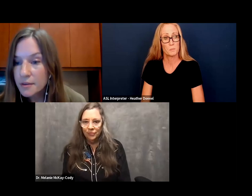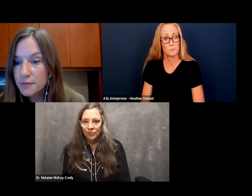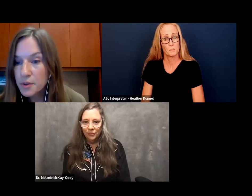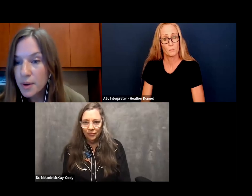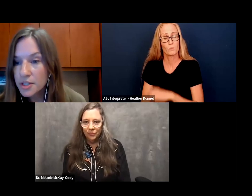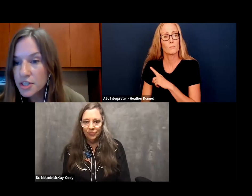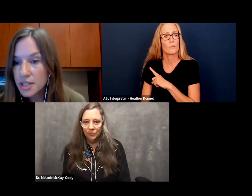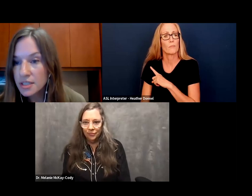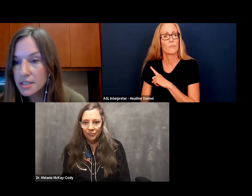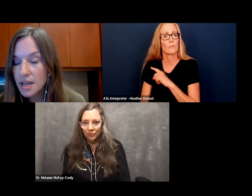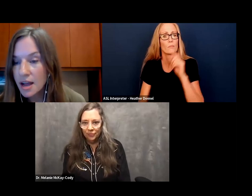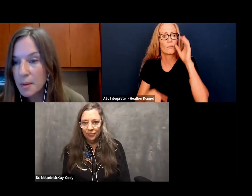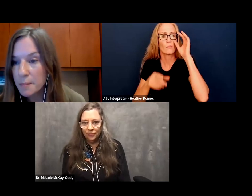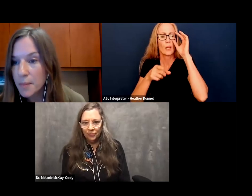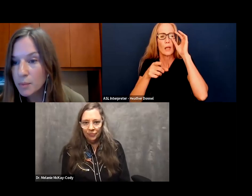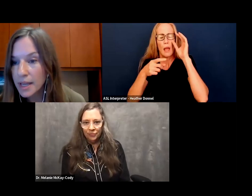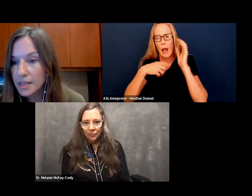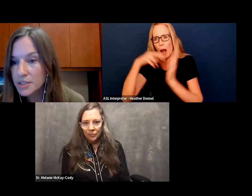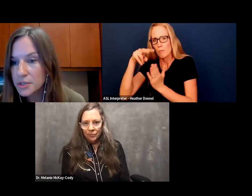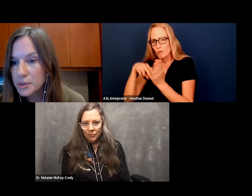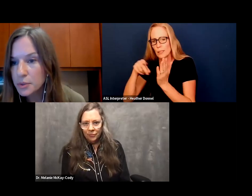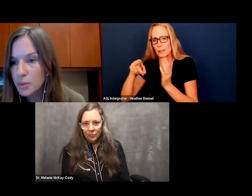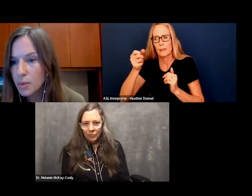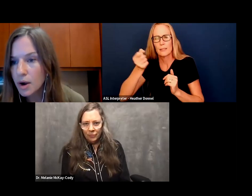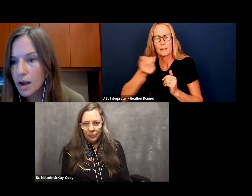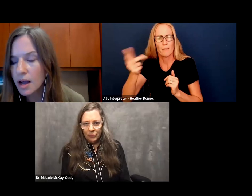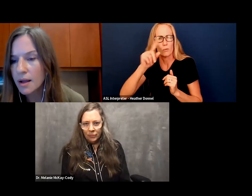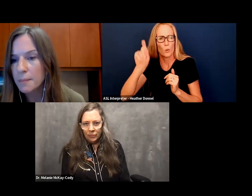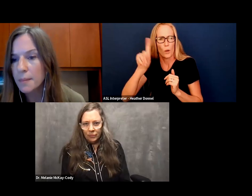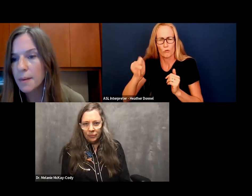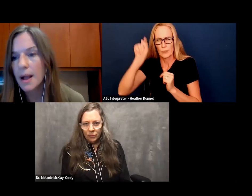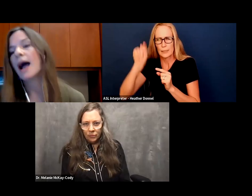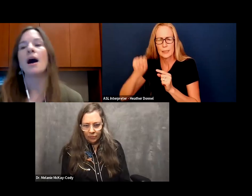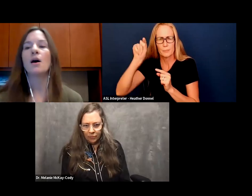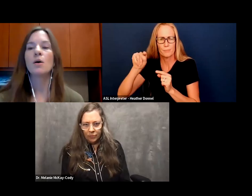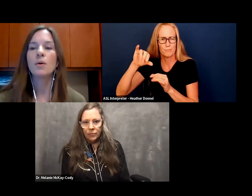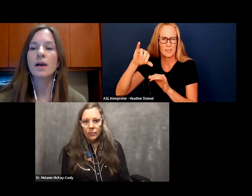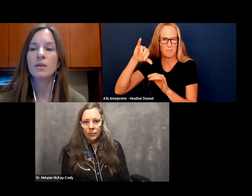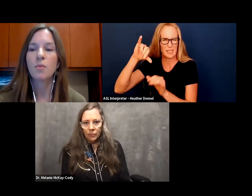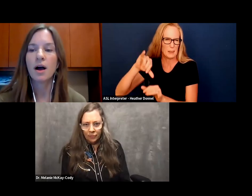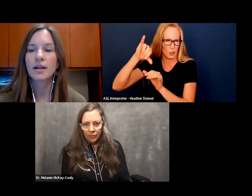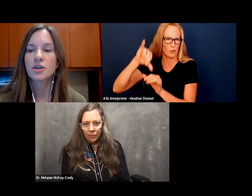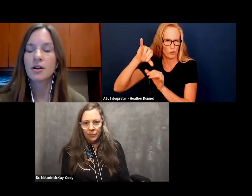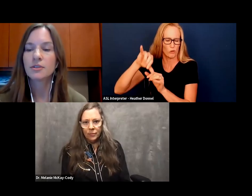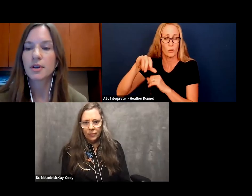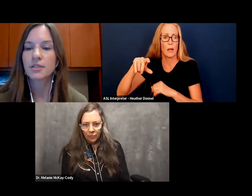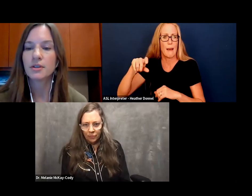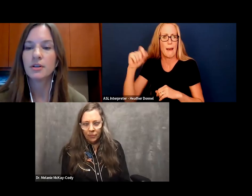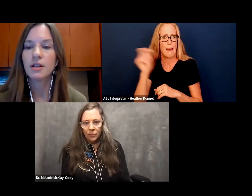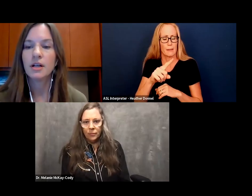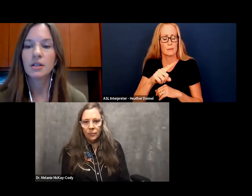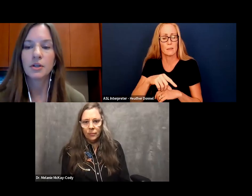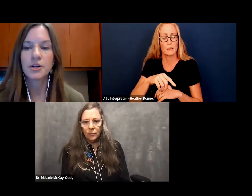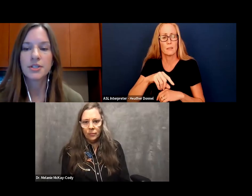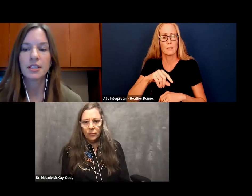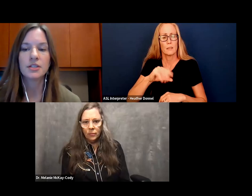There's a few questions related to how and why Charles Russell